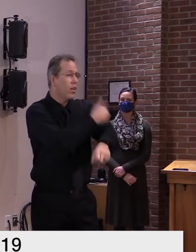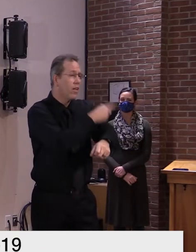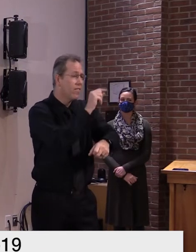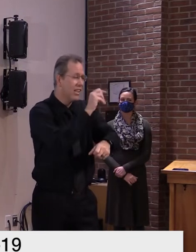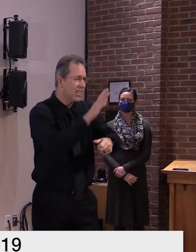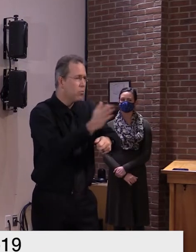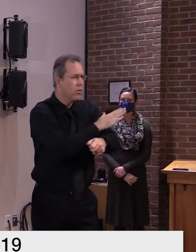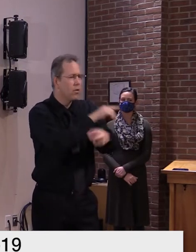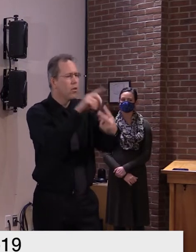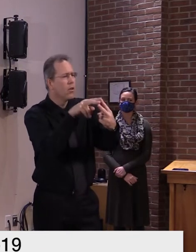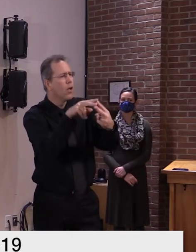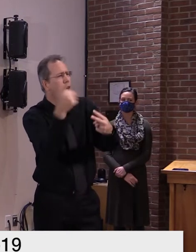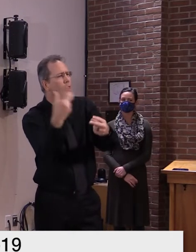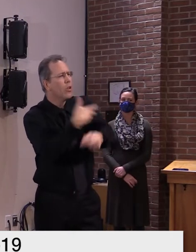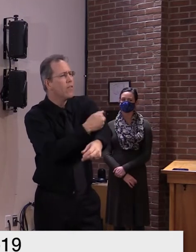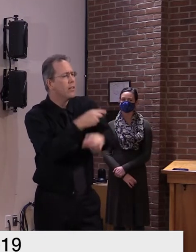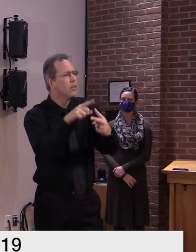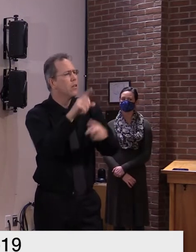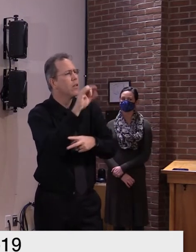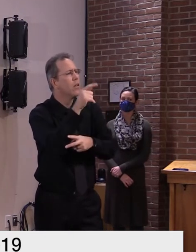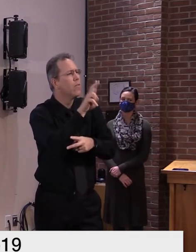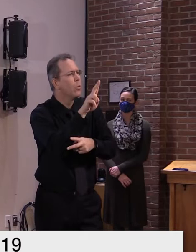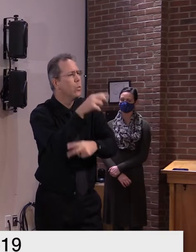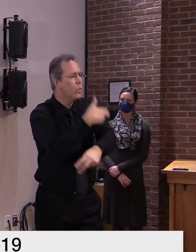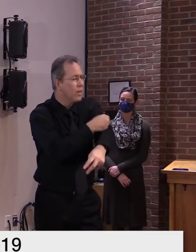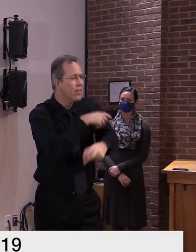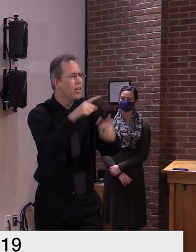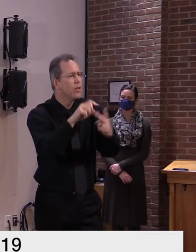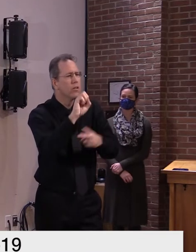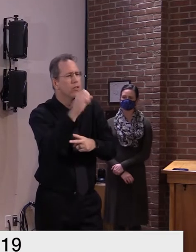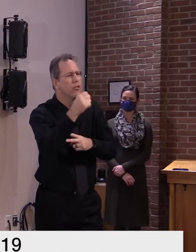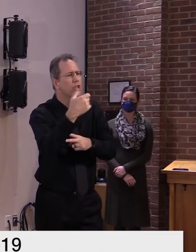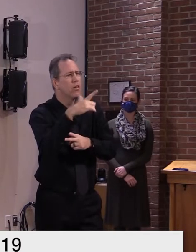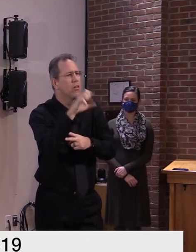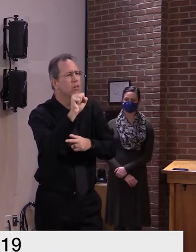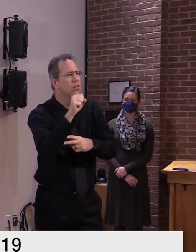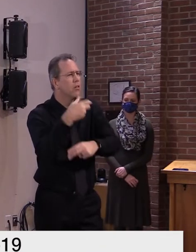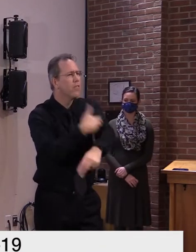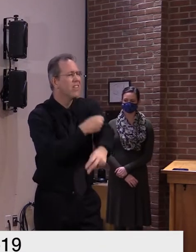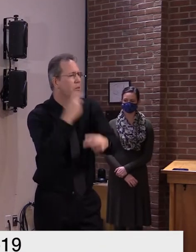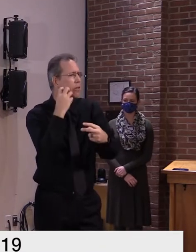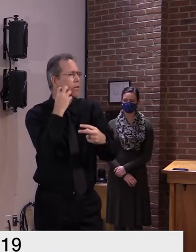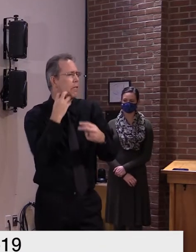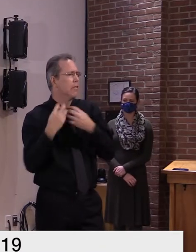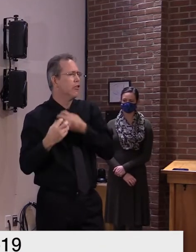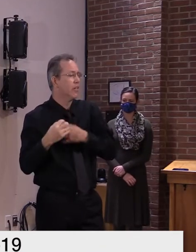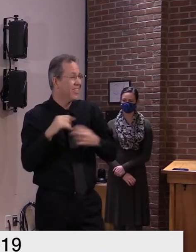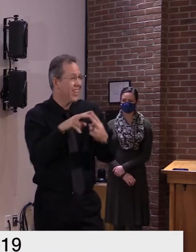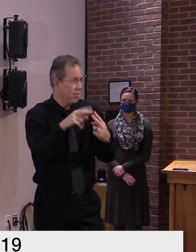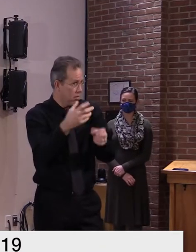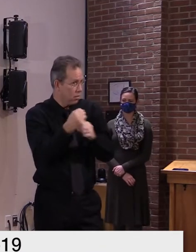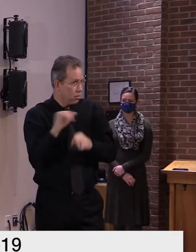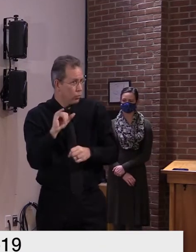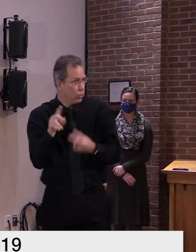news i don't know about the shingles or shingles vaccine at this point uh dr levine to probably comment